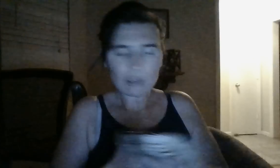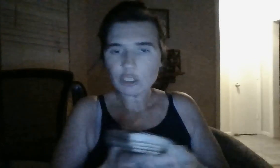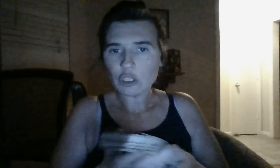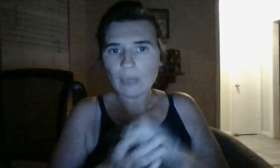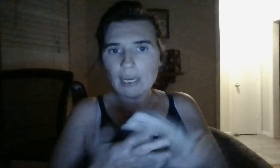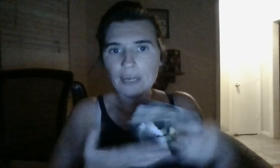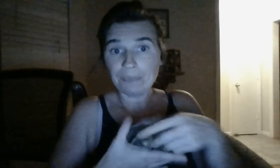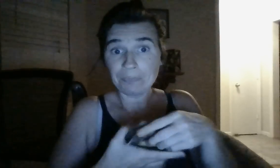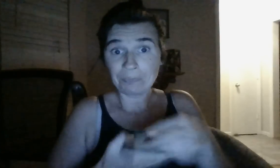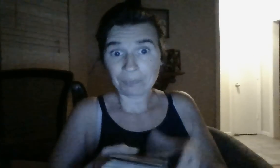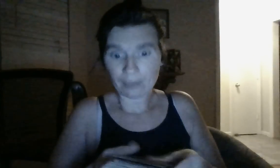about to.